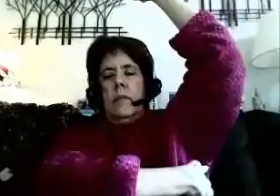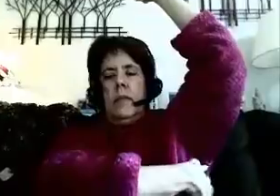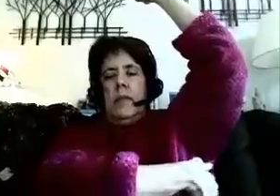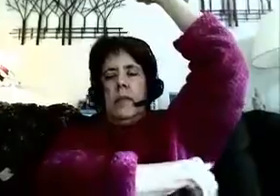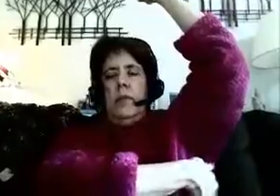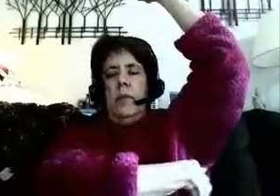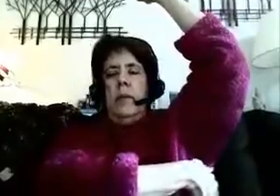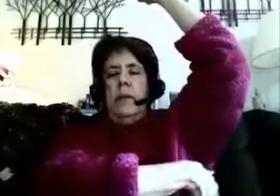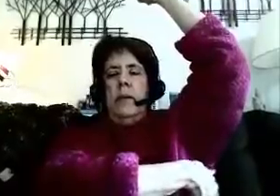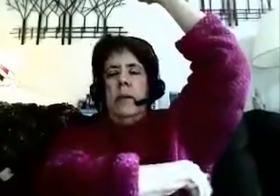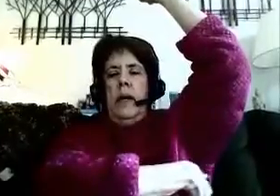It's time for me to claim that.